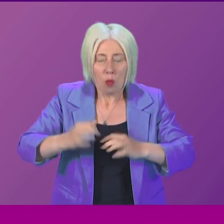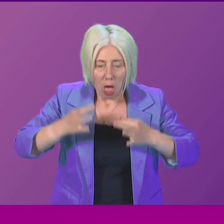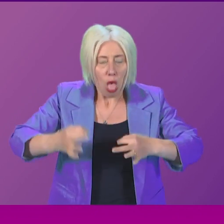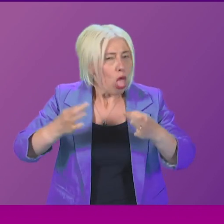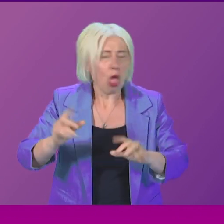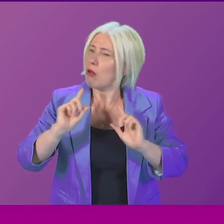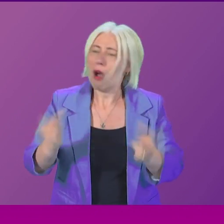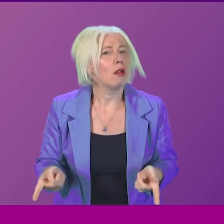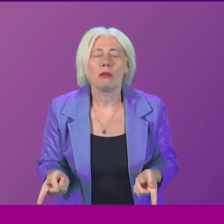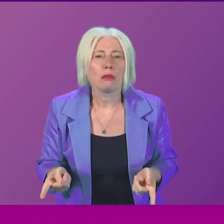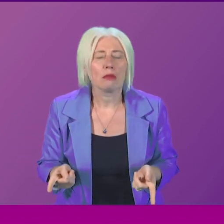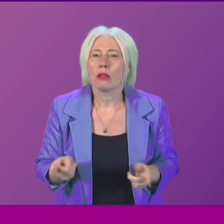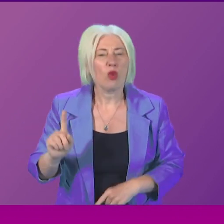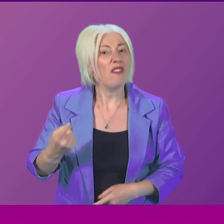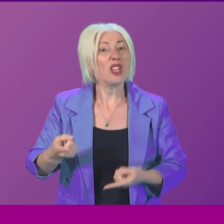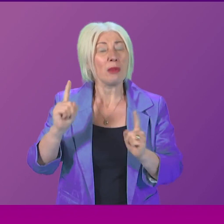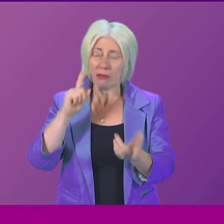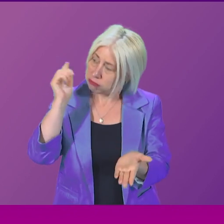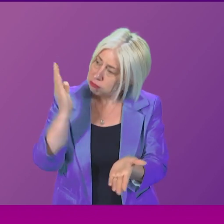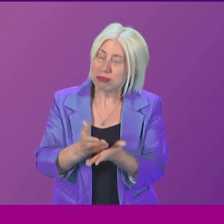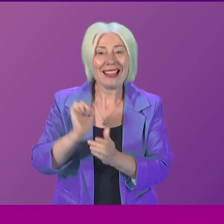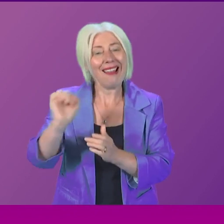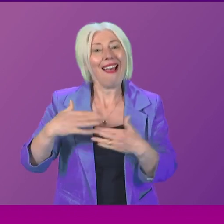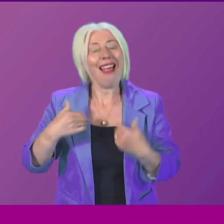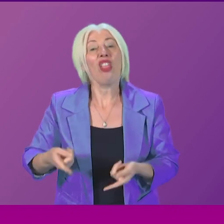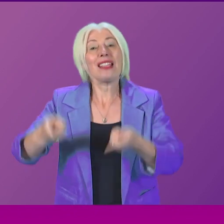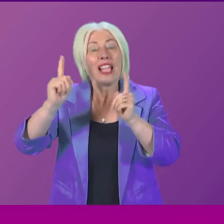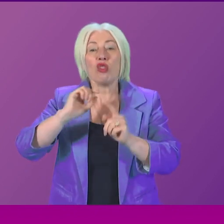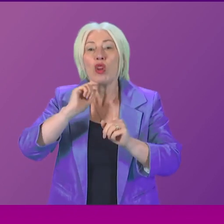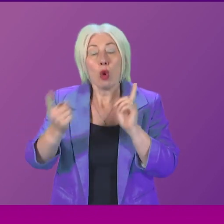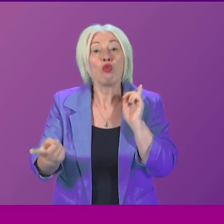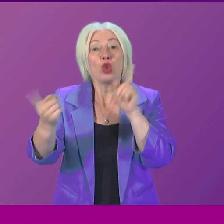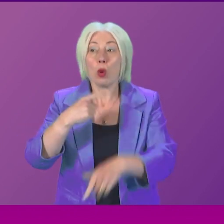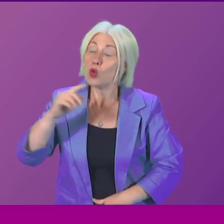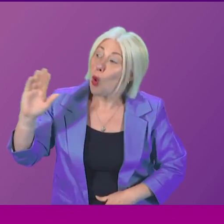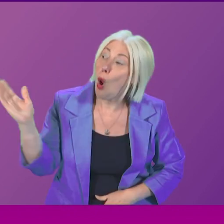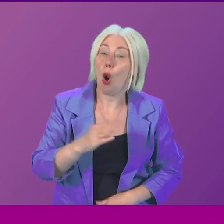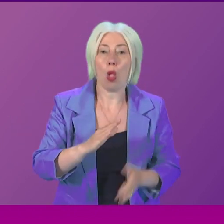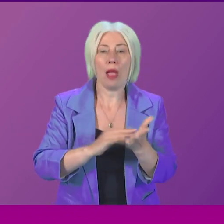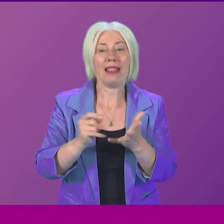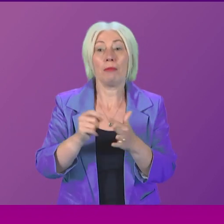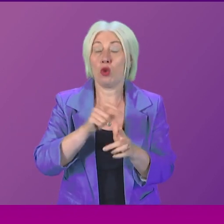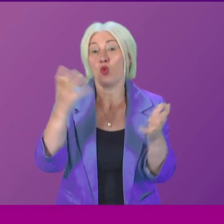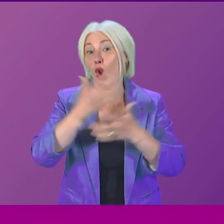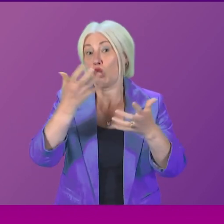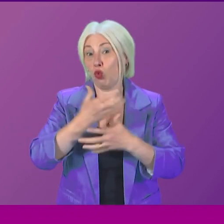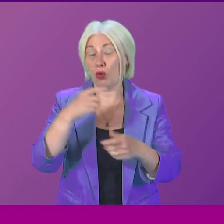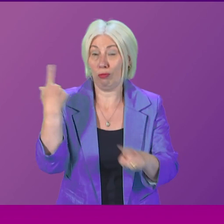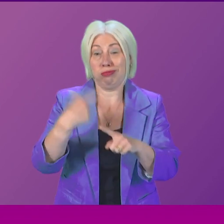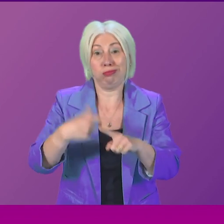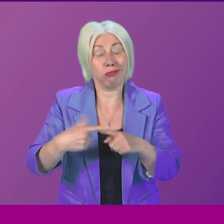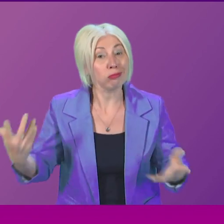So can the First Minister ensure that his Health Secretary responds to all MSPs who are concerned about this immediately?